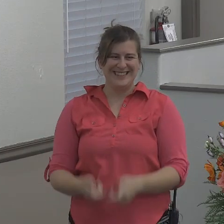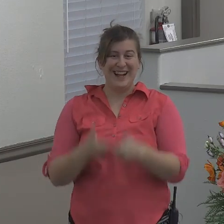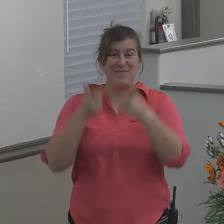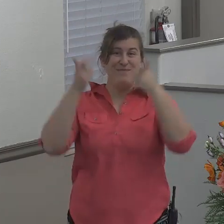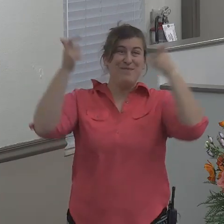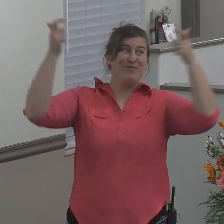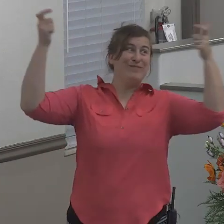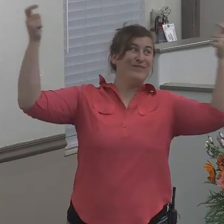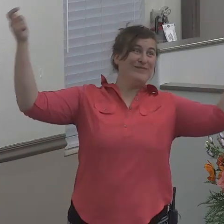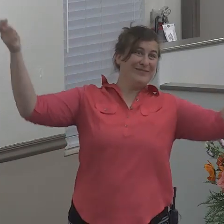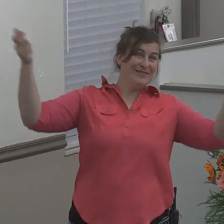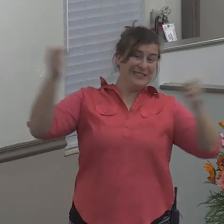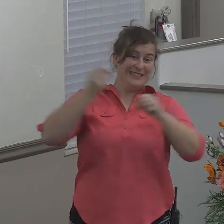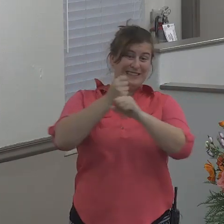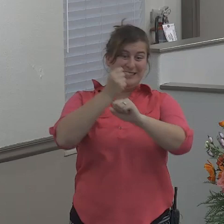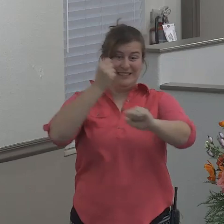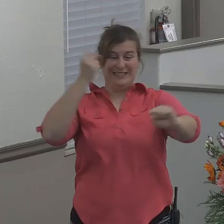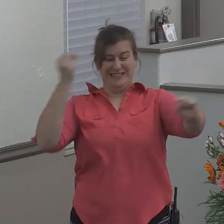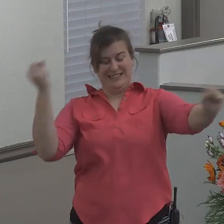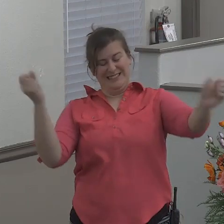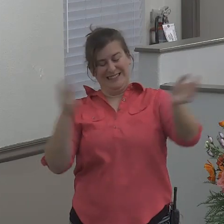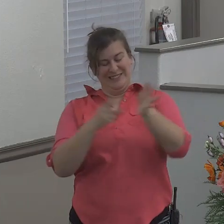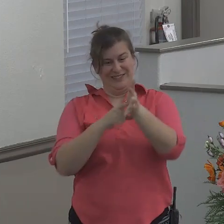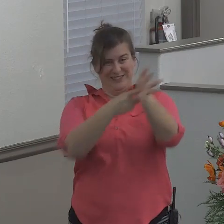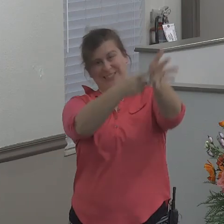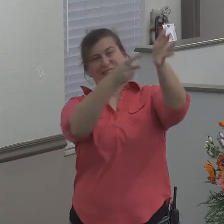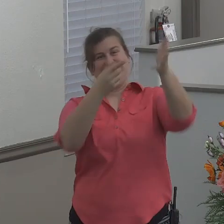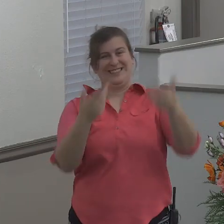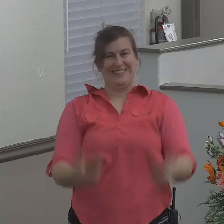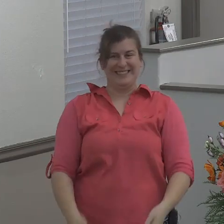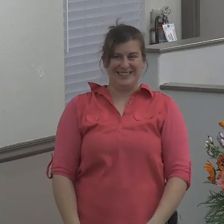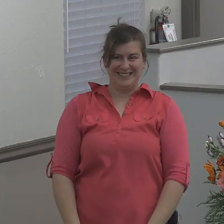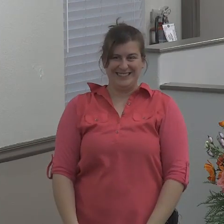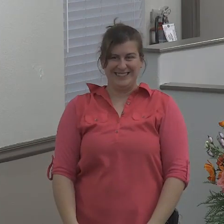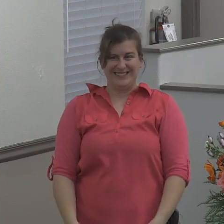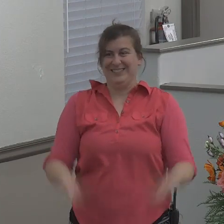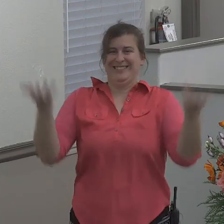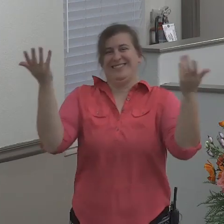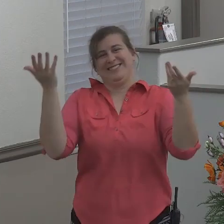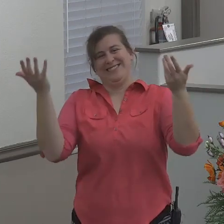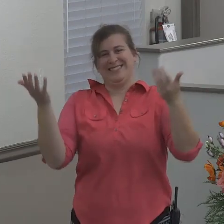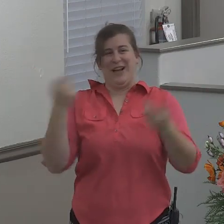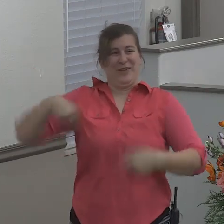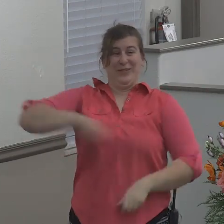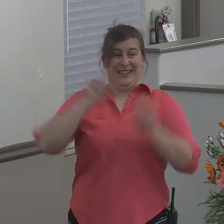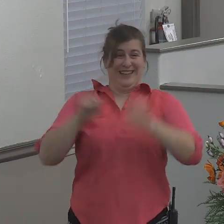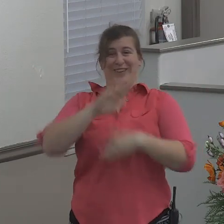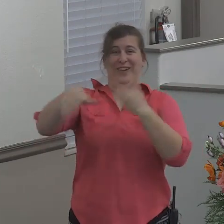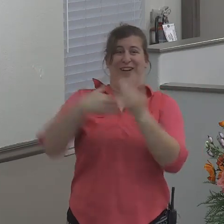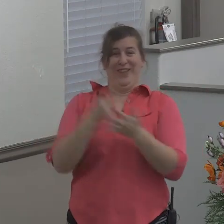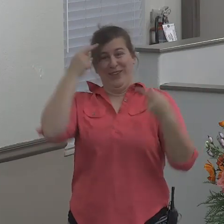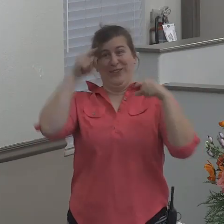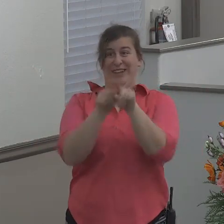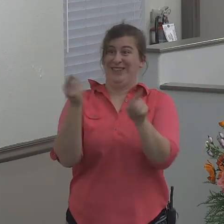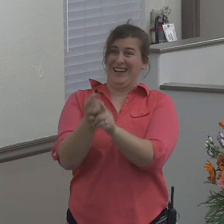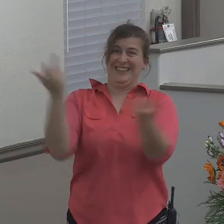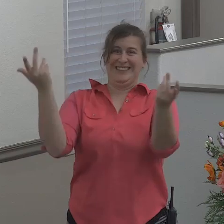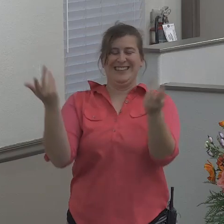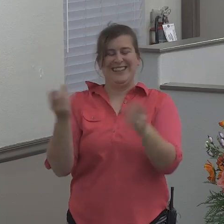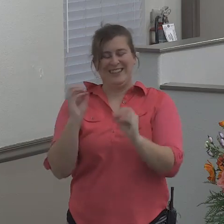long or noble sea creature. So as long as we can agree on that, then we're good.